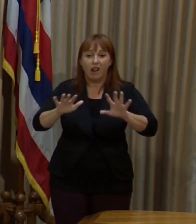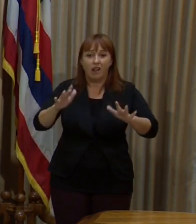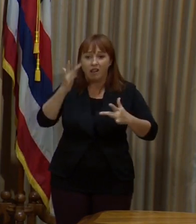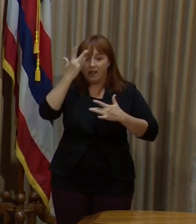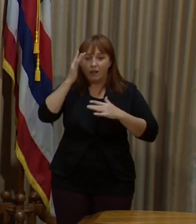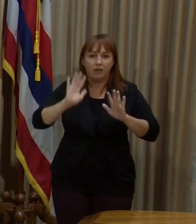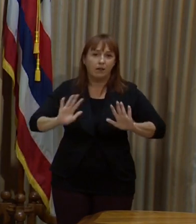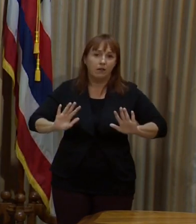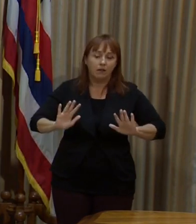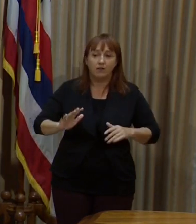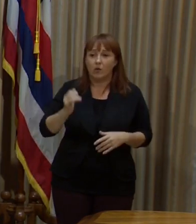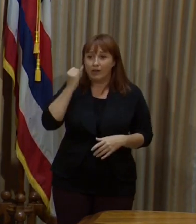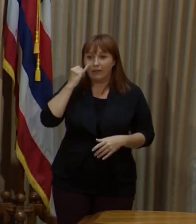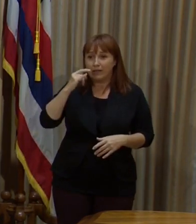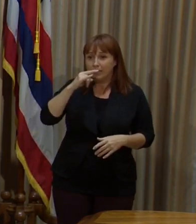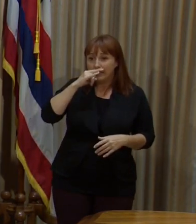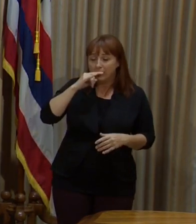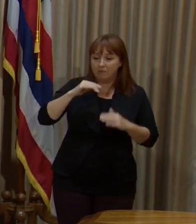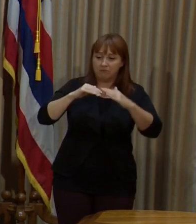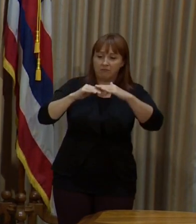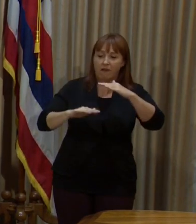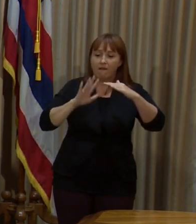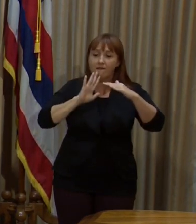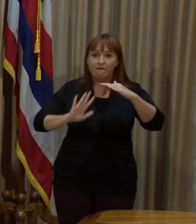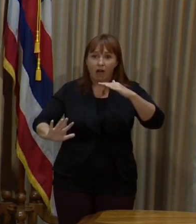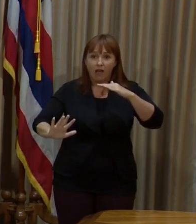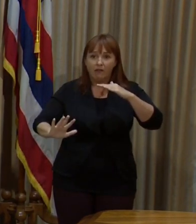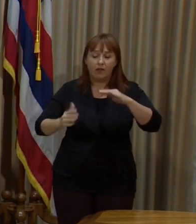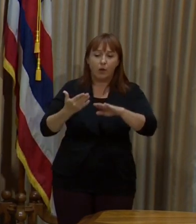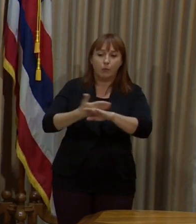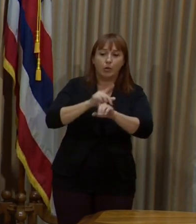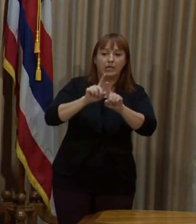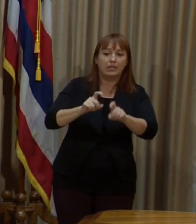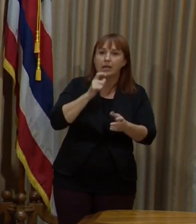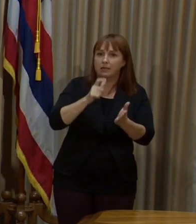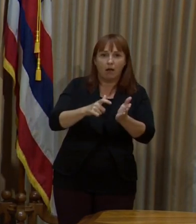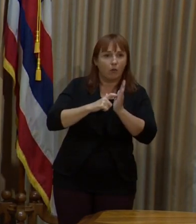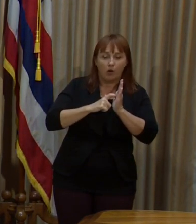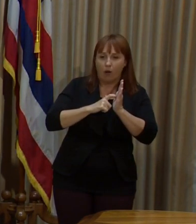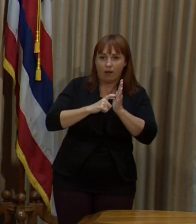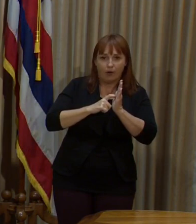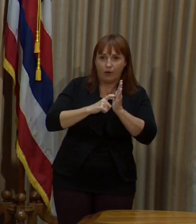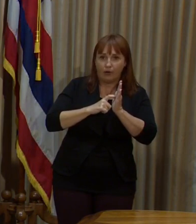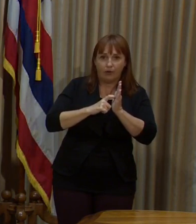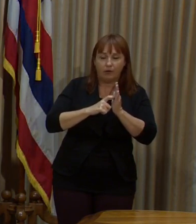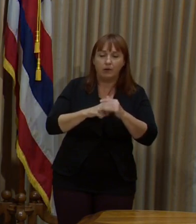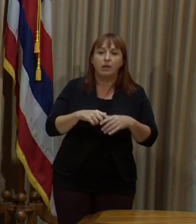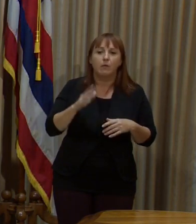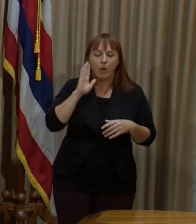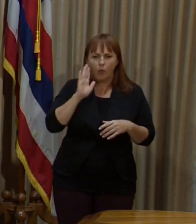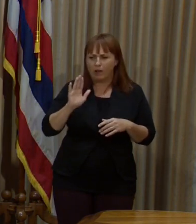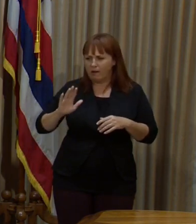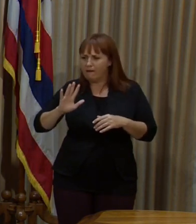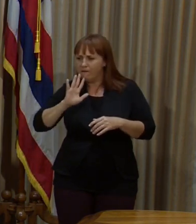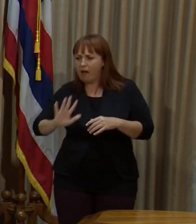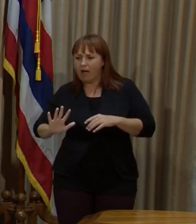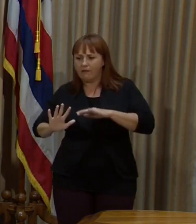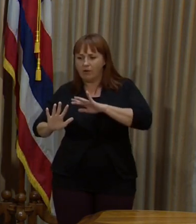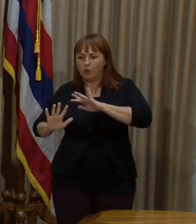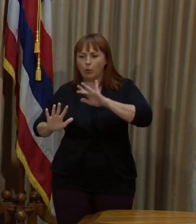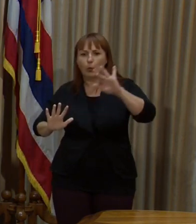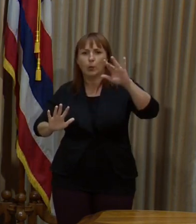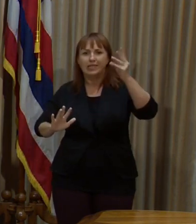if your kids under five, five or under, they don't have to do the pretest. But there is going to be that gap between age five